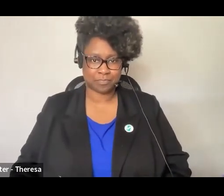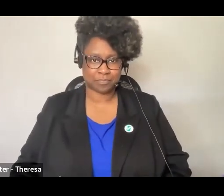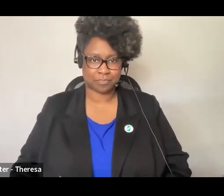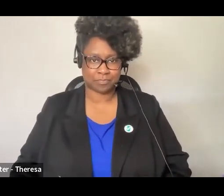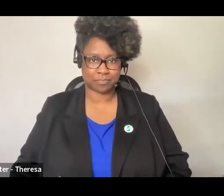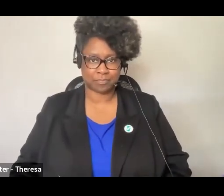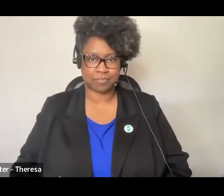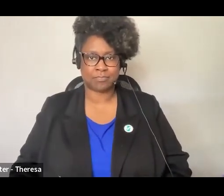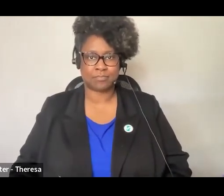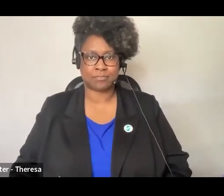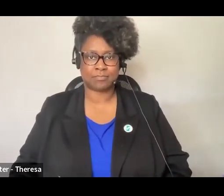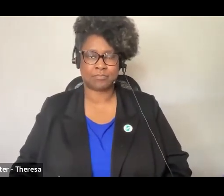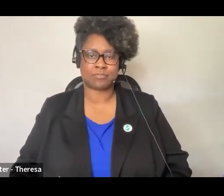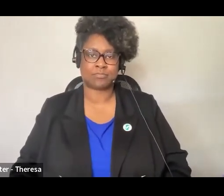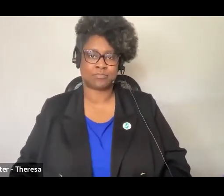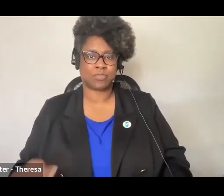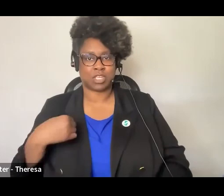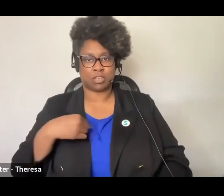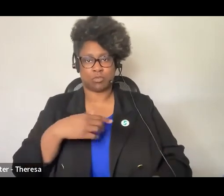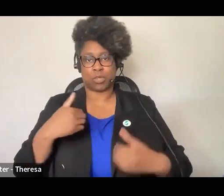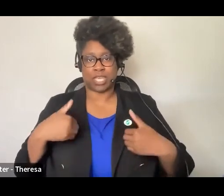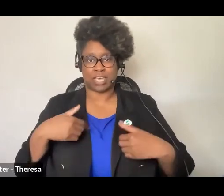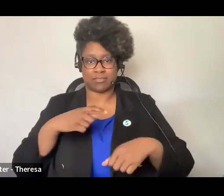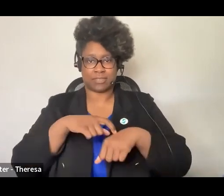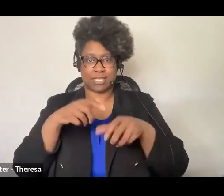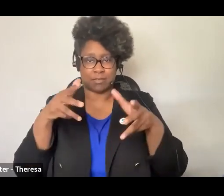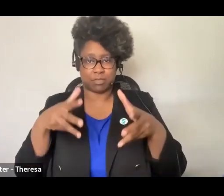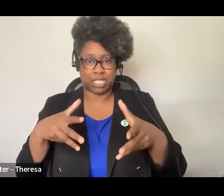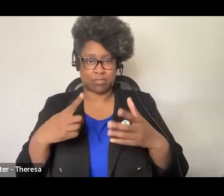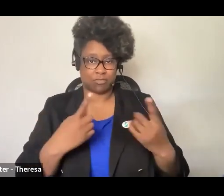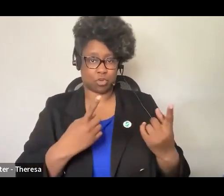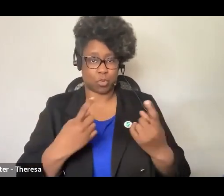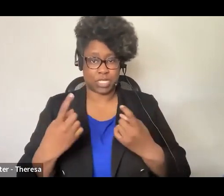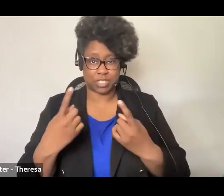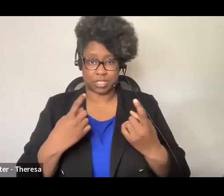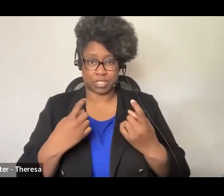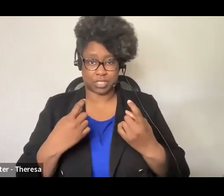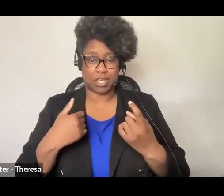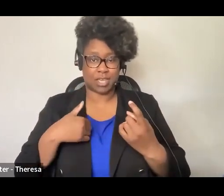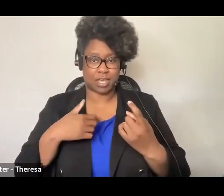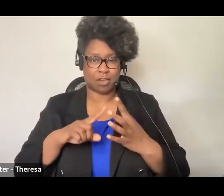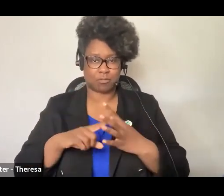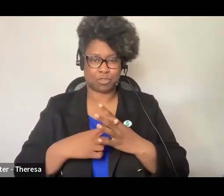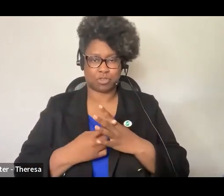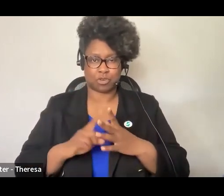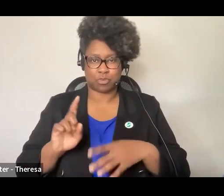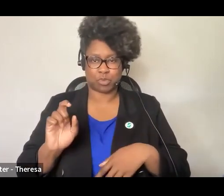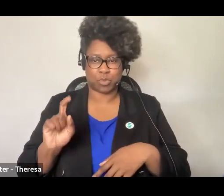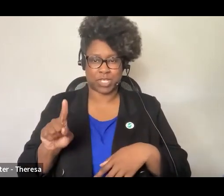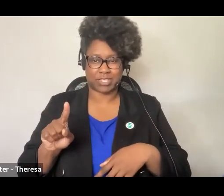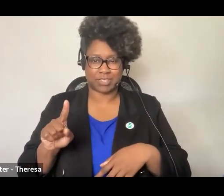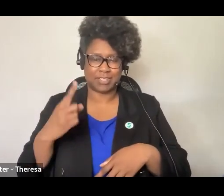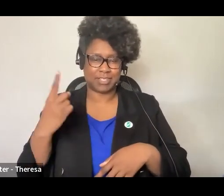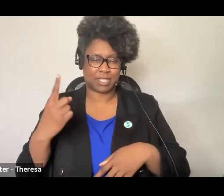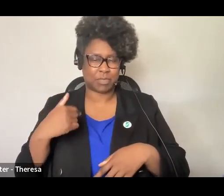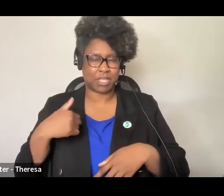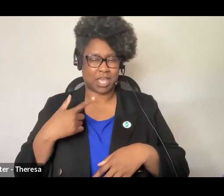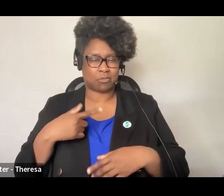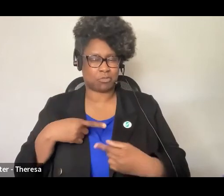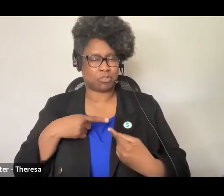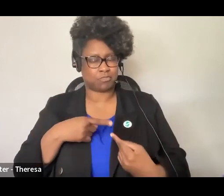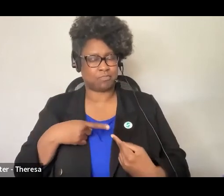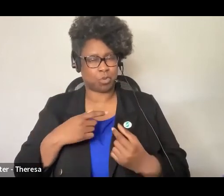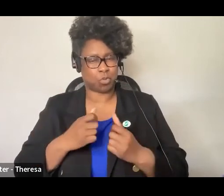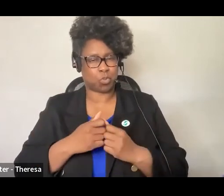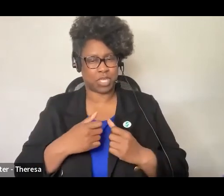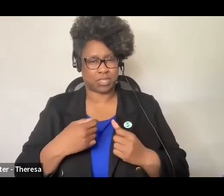We have some time for questions. If you have questions, I'll start with one because it's something I've been wrestling with myself. I was